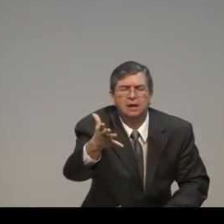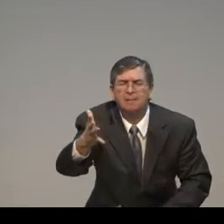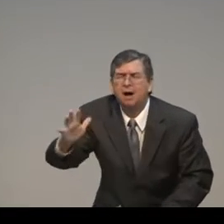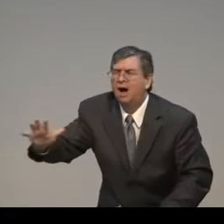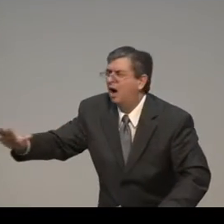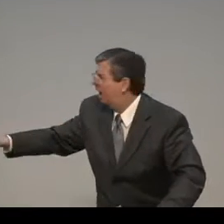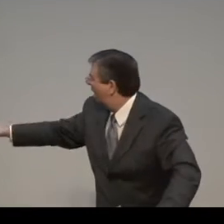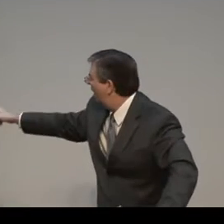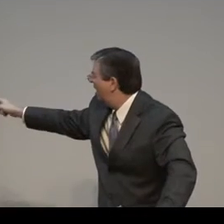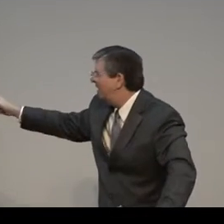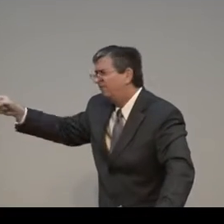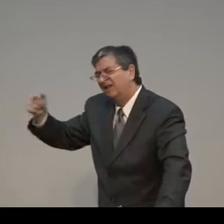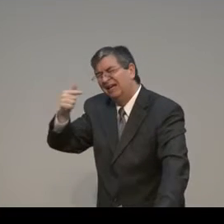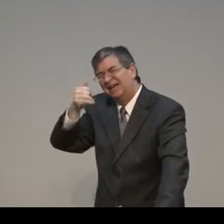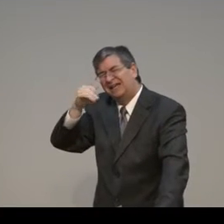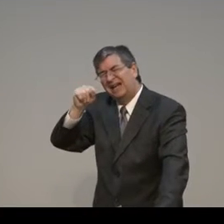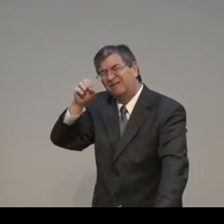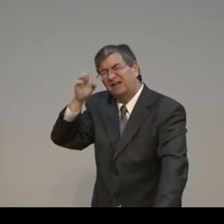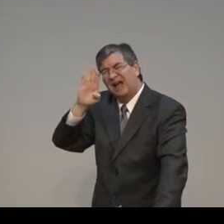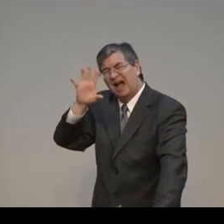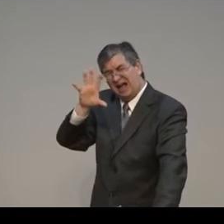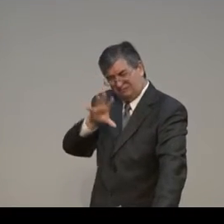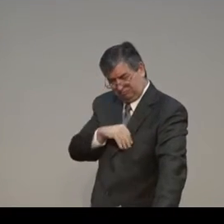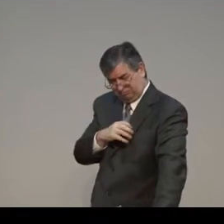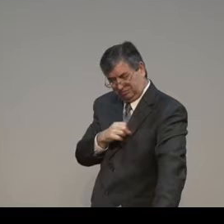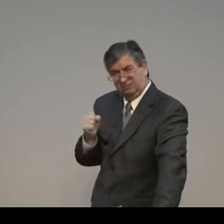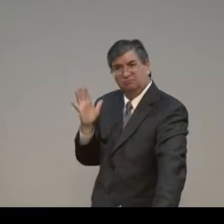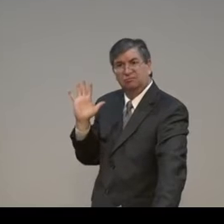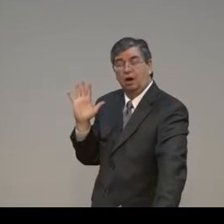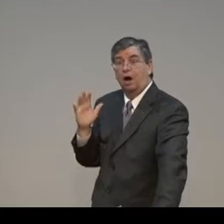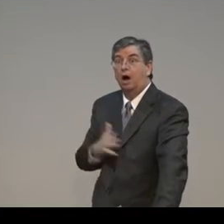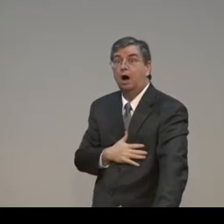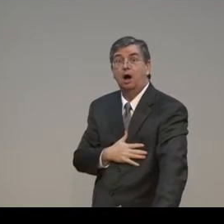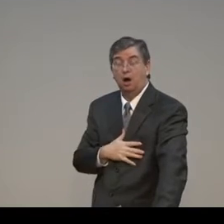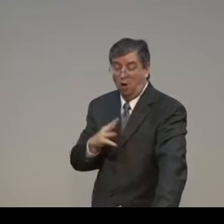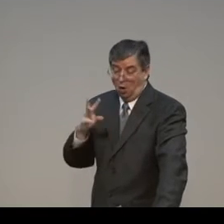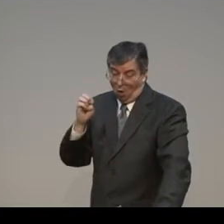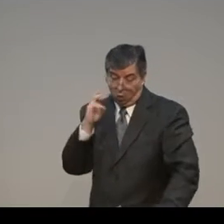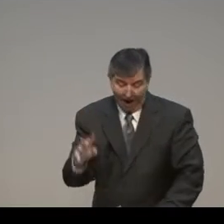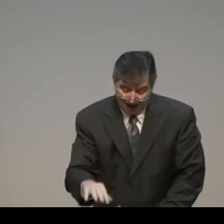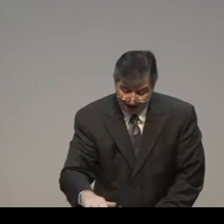sense. The of God. The gift of God. God gave His Son.